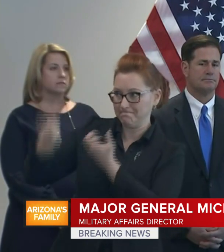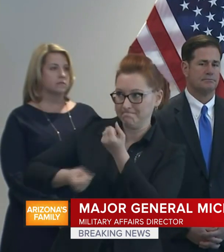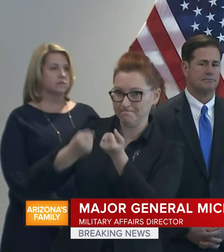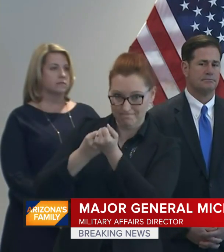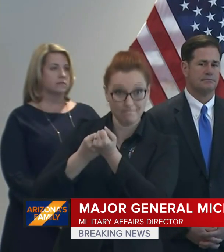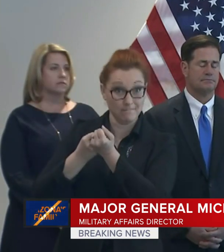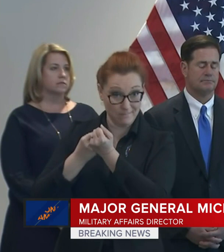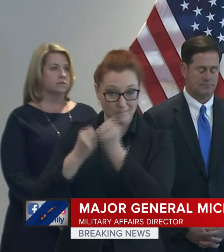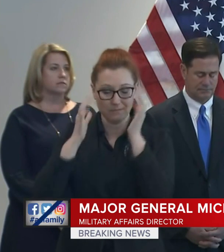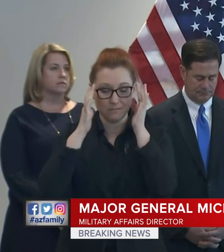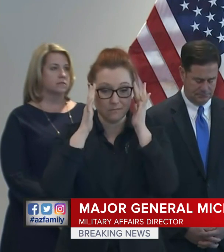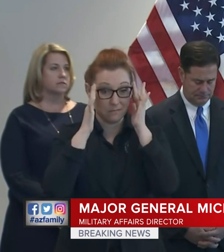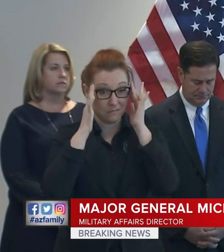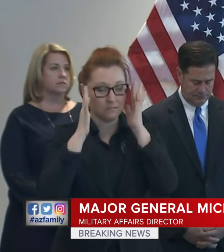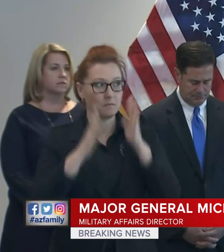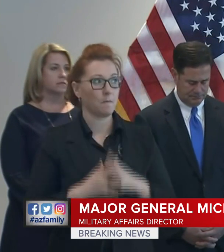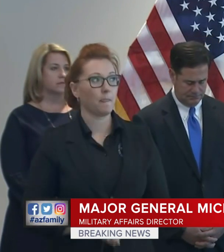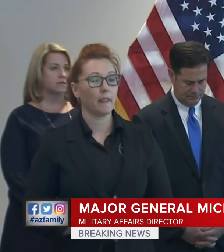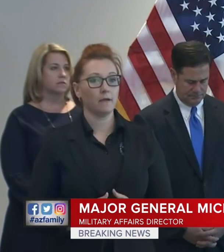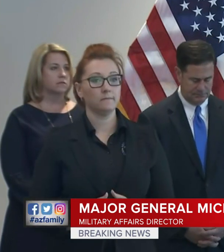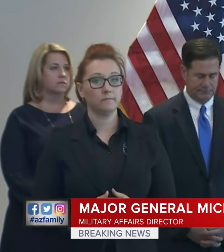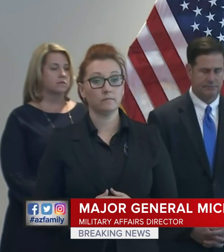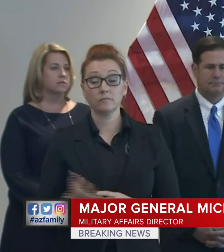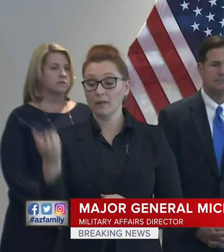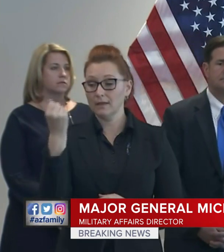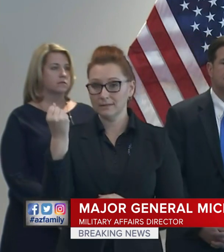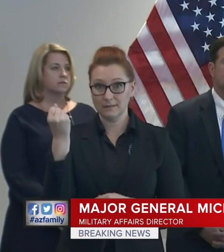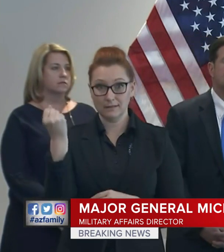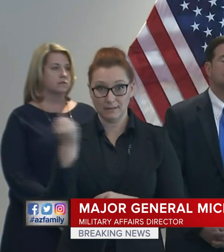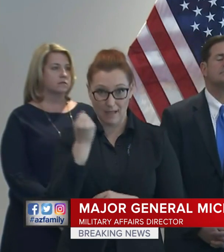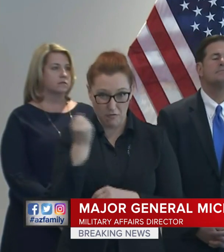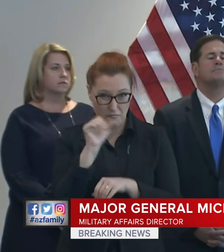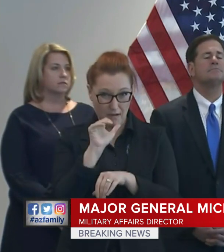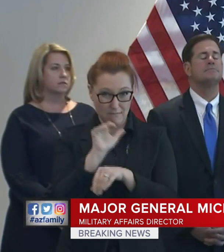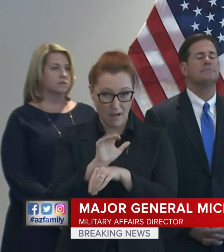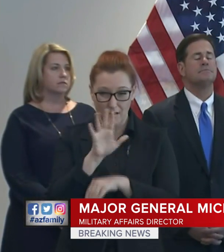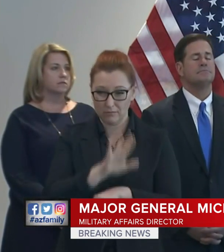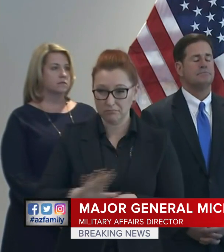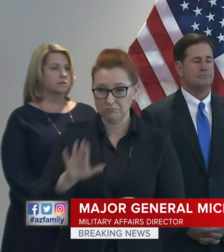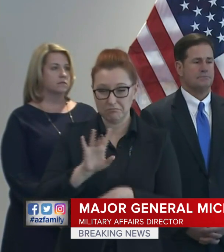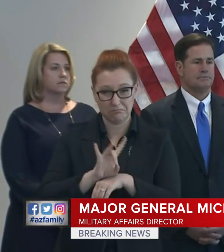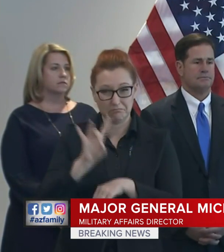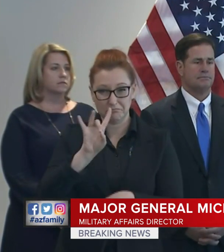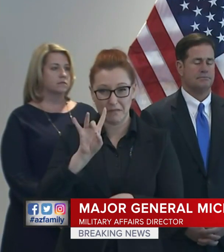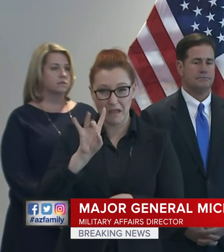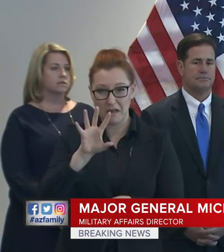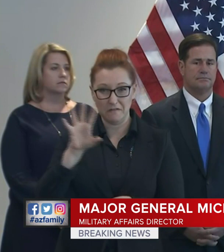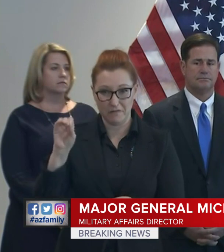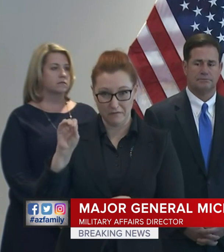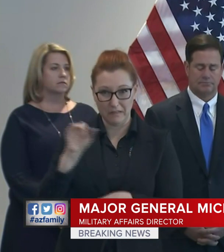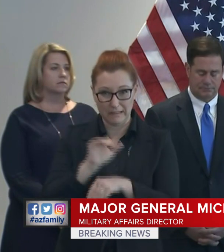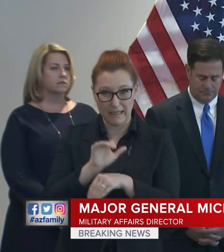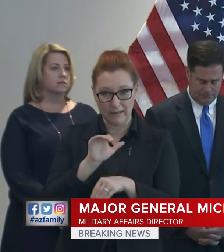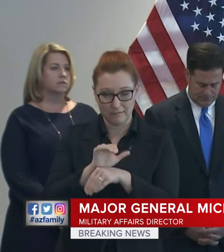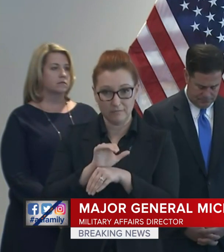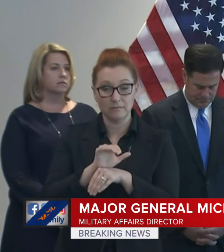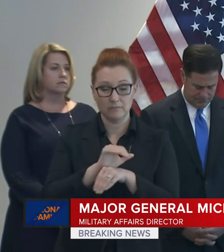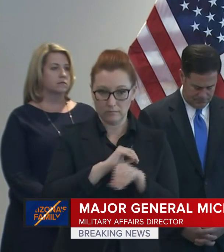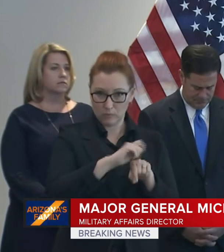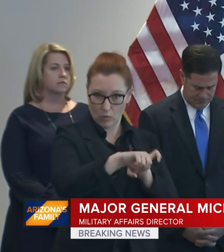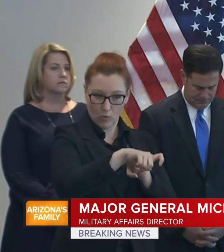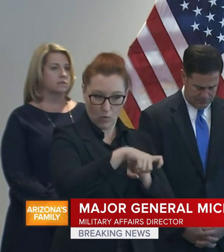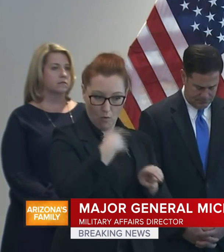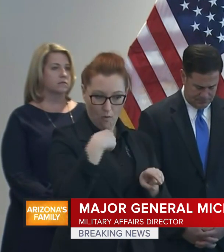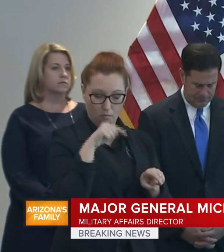enduring commitments. Saturday night at around 20.50 or 8.50 in the evening, I got a call from